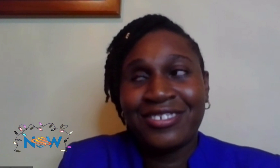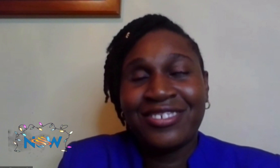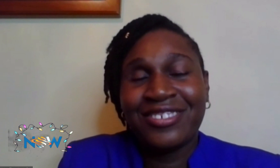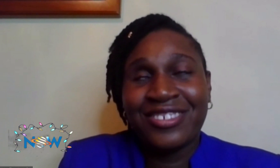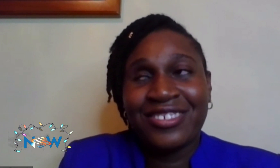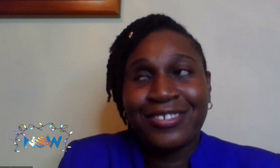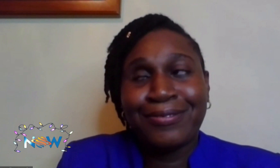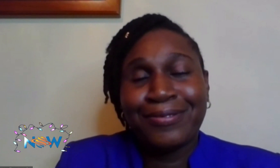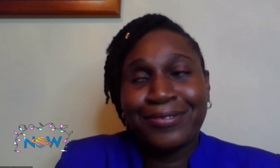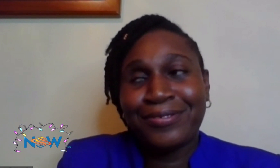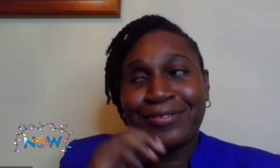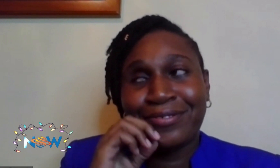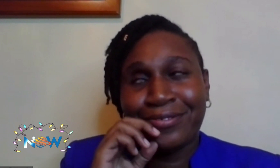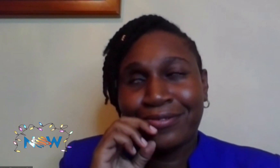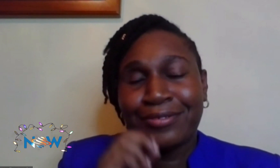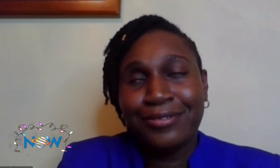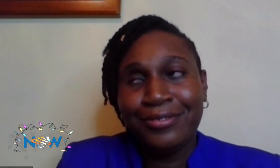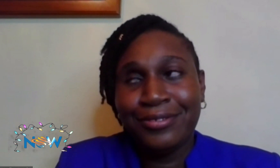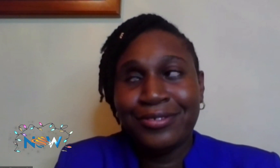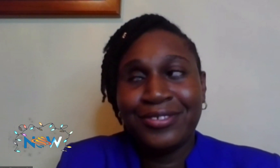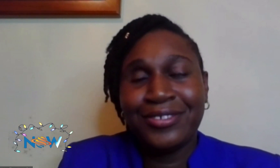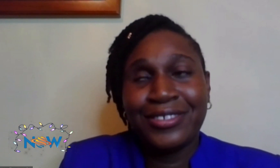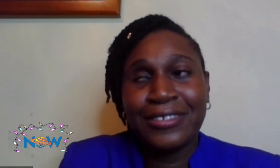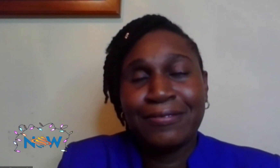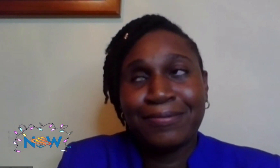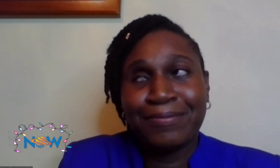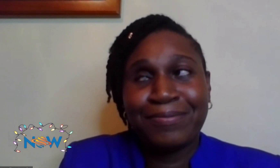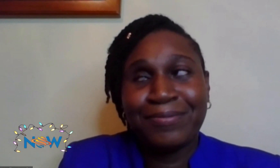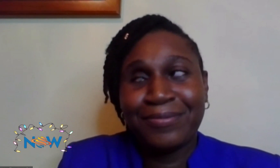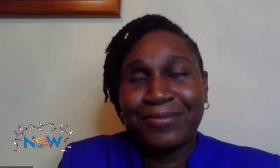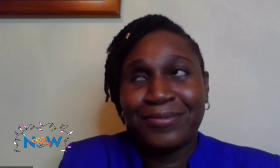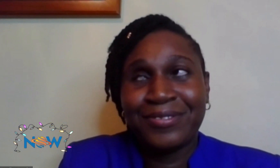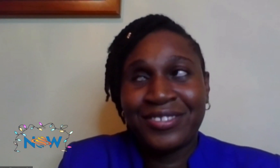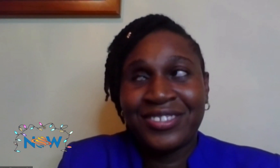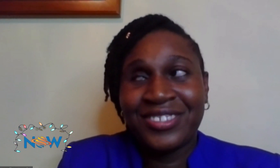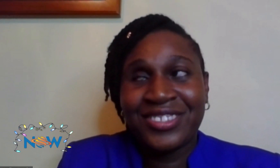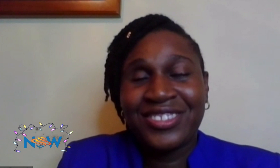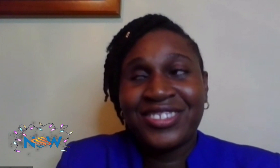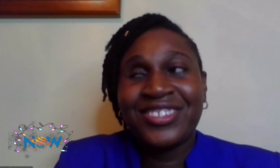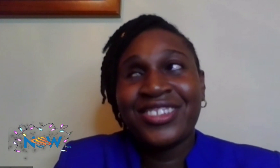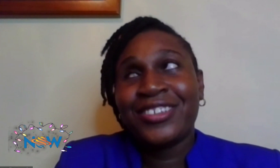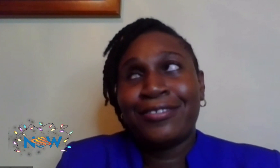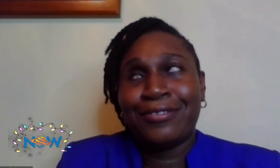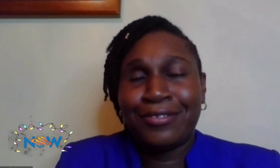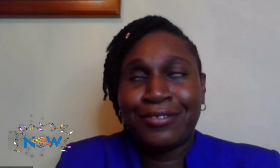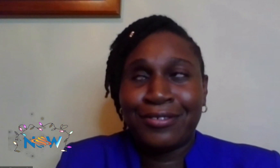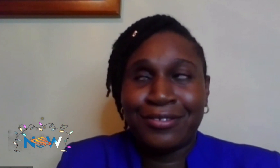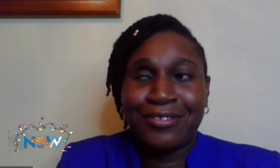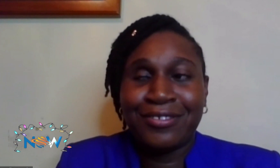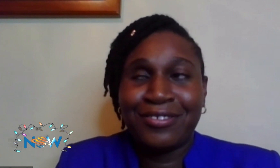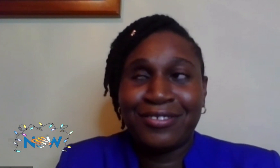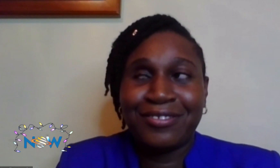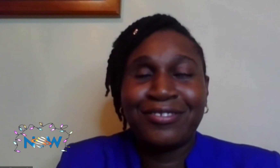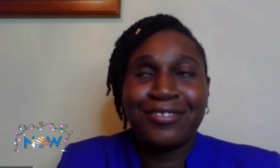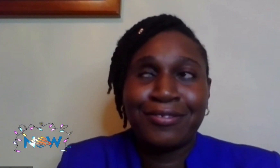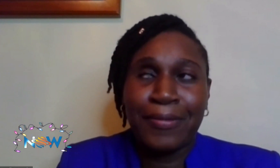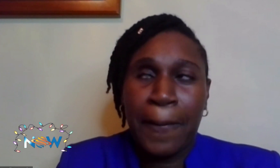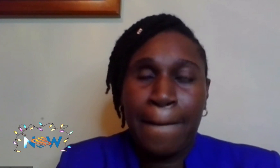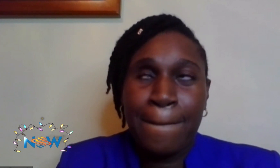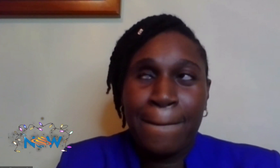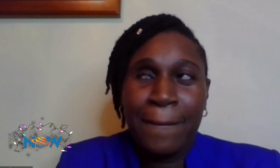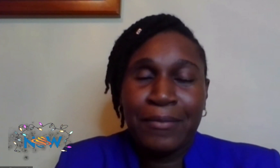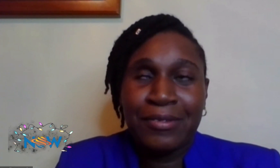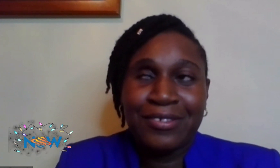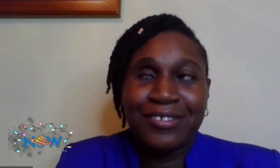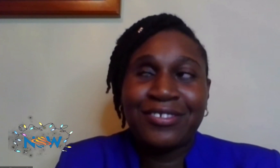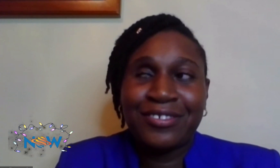of, you know, intertwining everything and you being at that helm to, you know, make strategies and